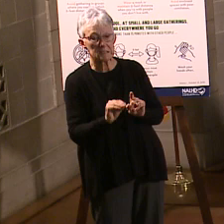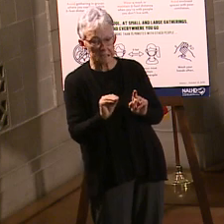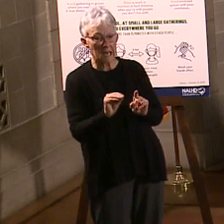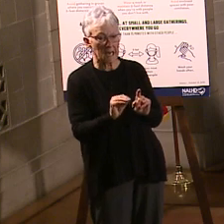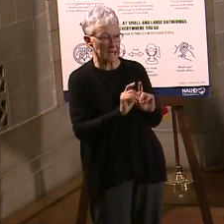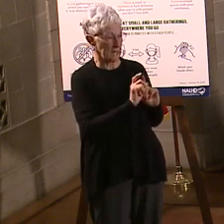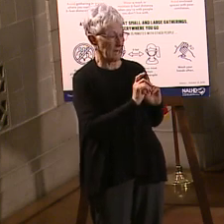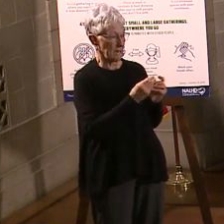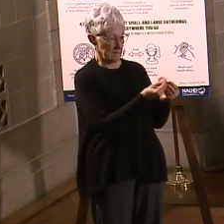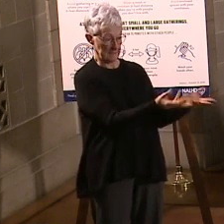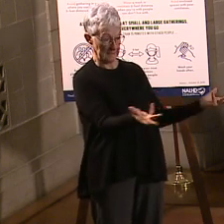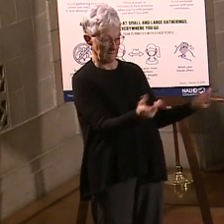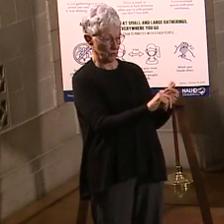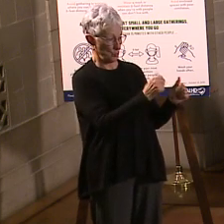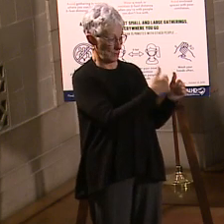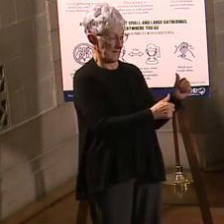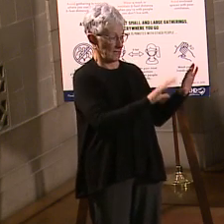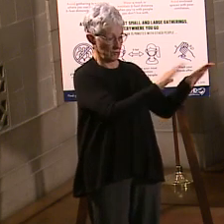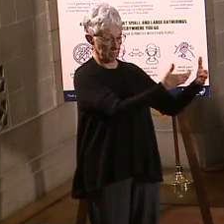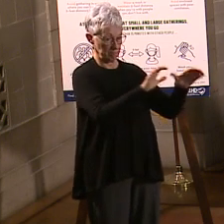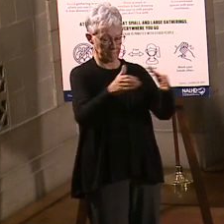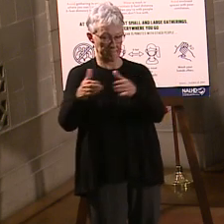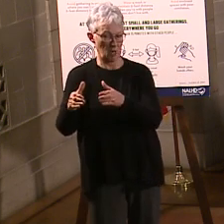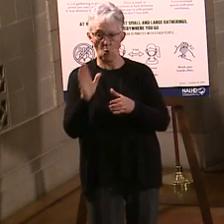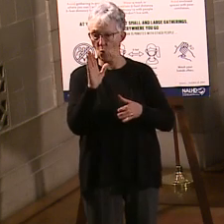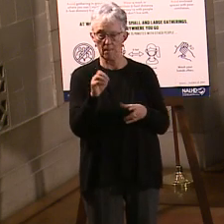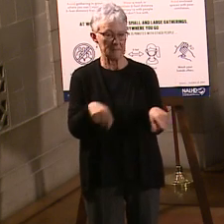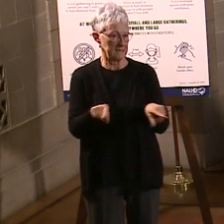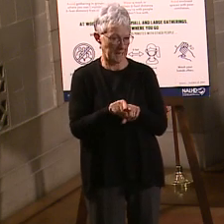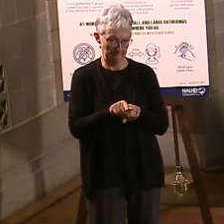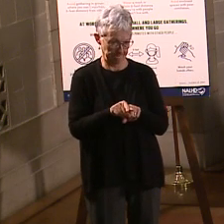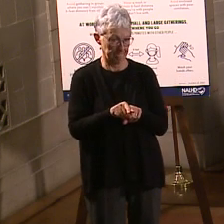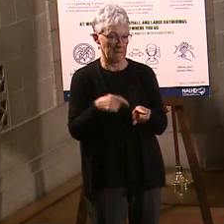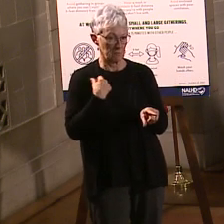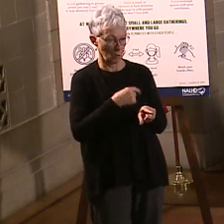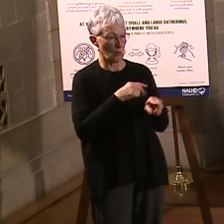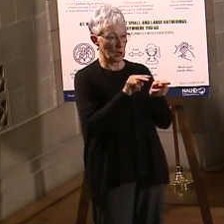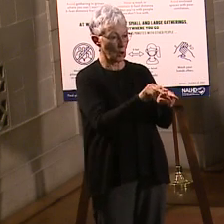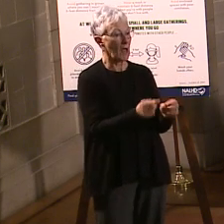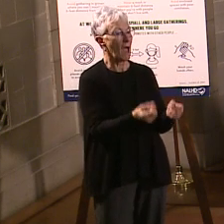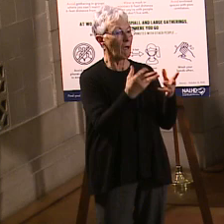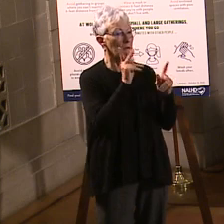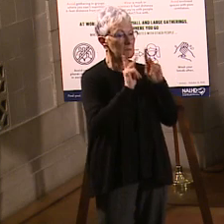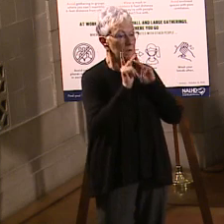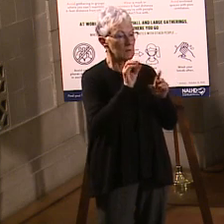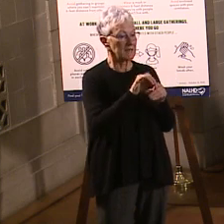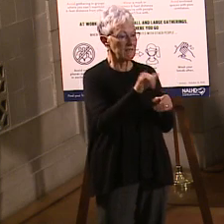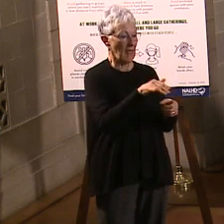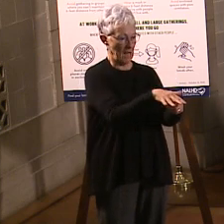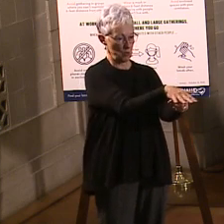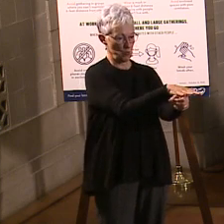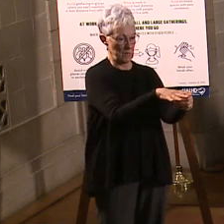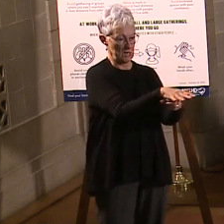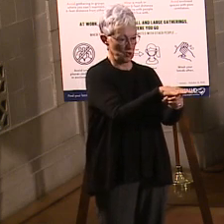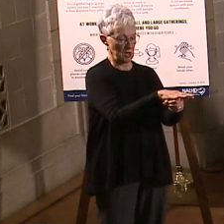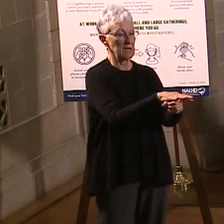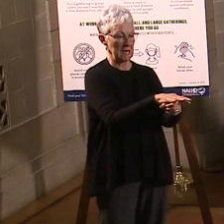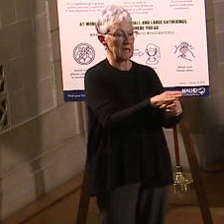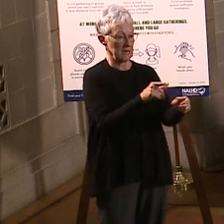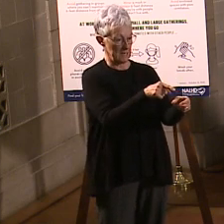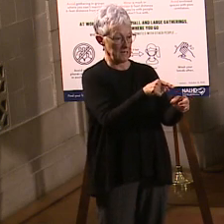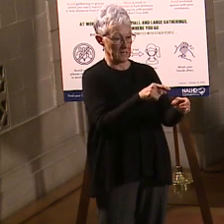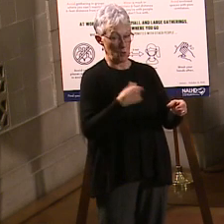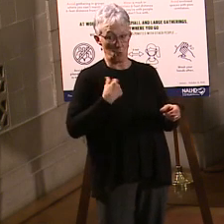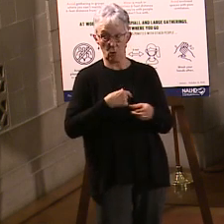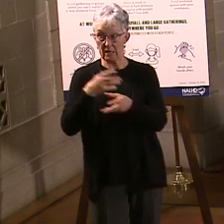and per health district. So it is a per capita of the population we're serving. So for example, right now, Douglas County has